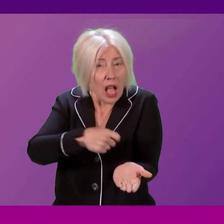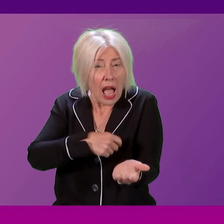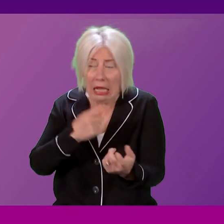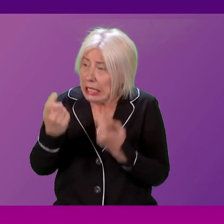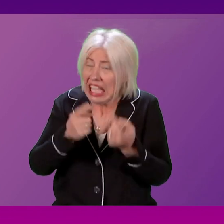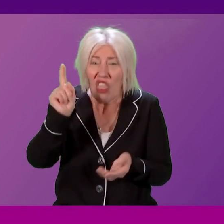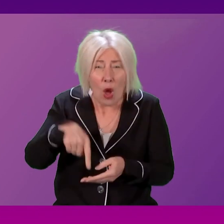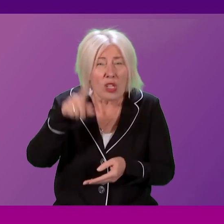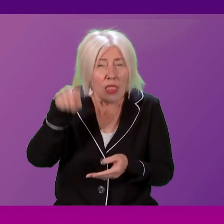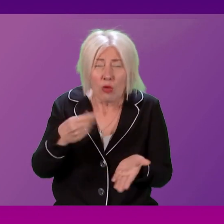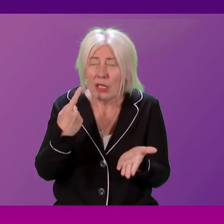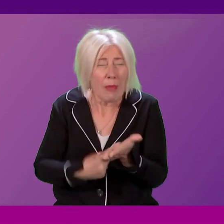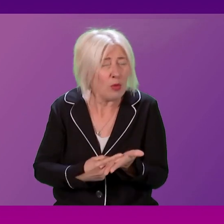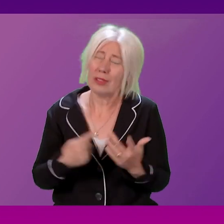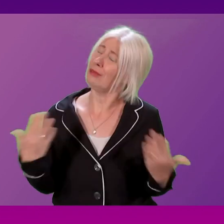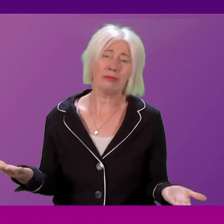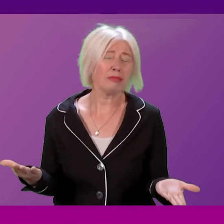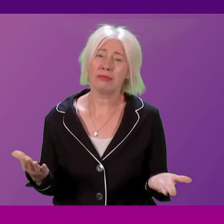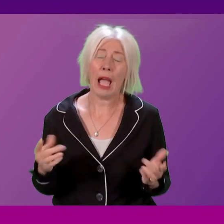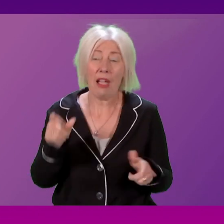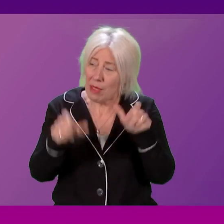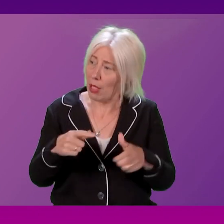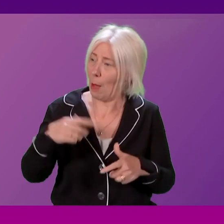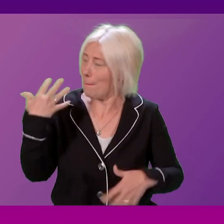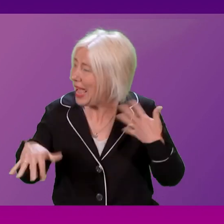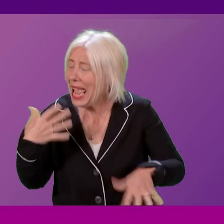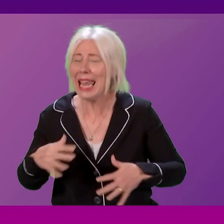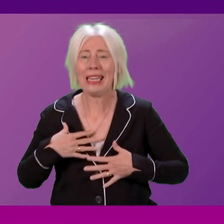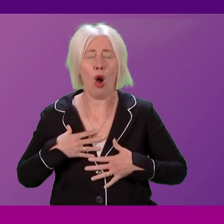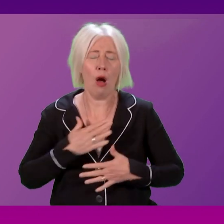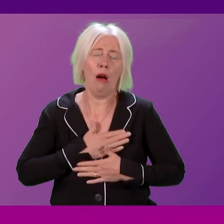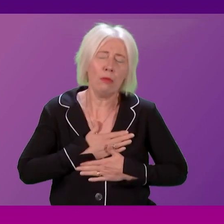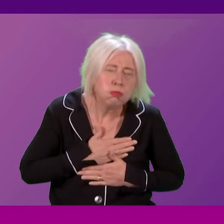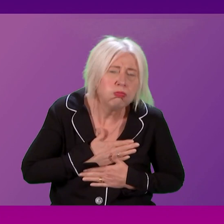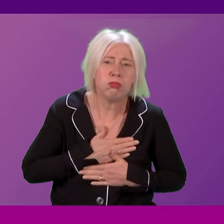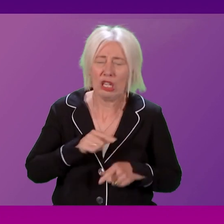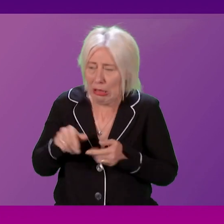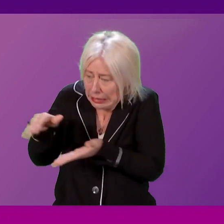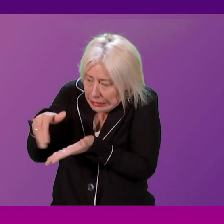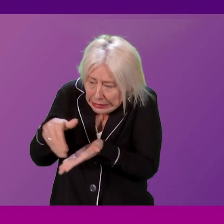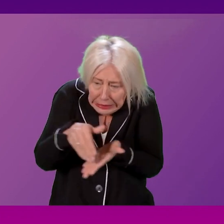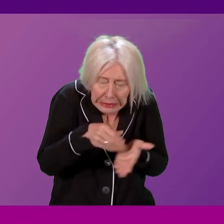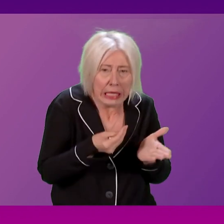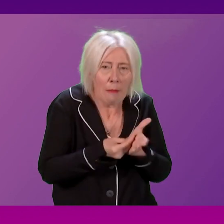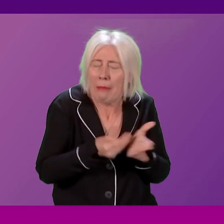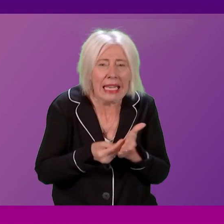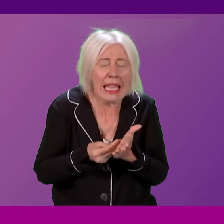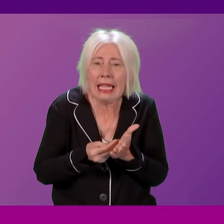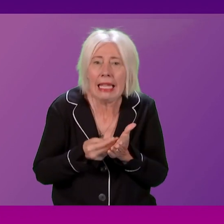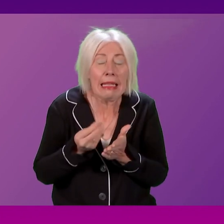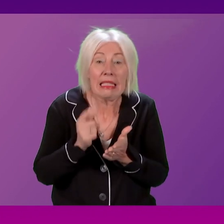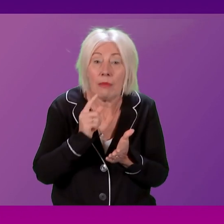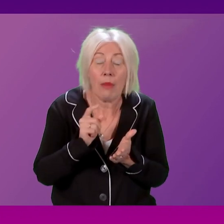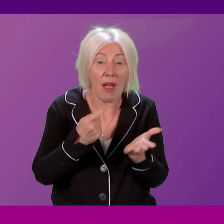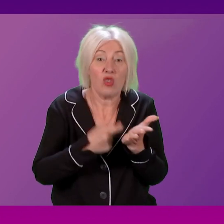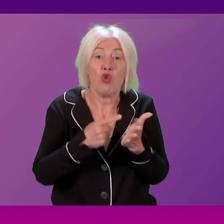for their chemotherapy. Patients in pain and heartbroken families trying to scrape together the cash, some even being forced to